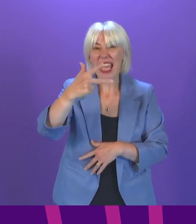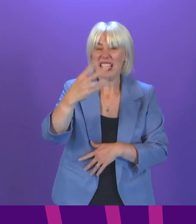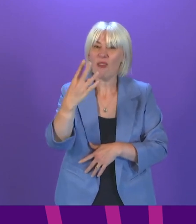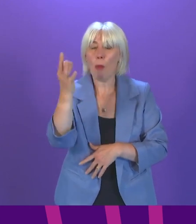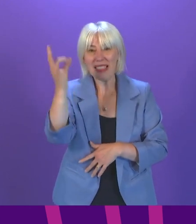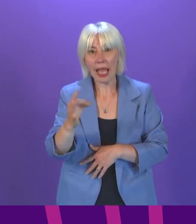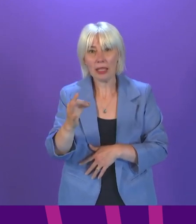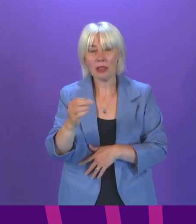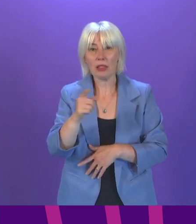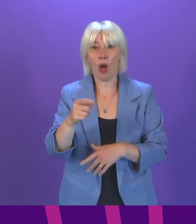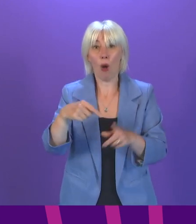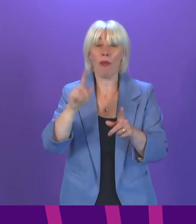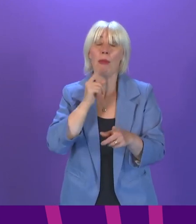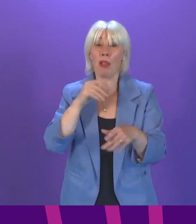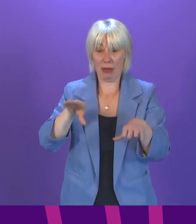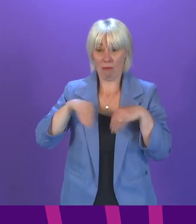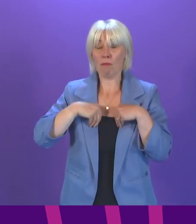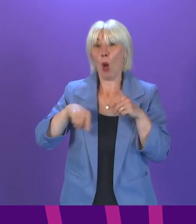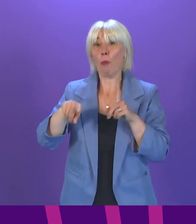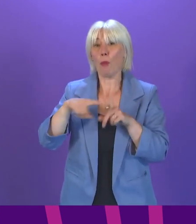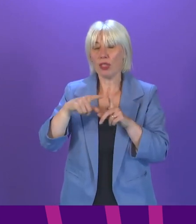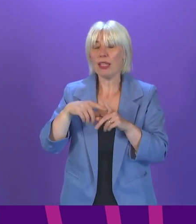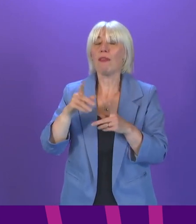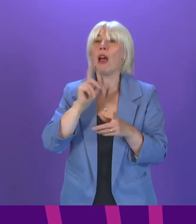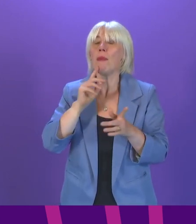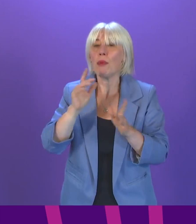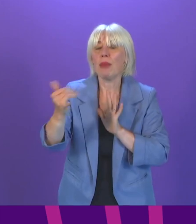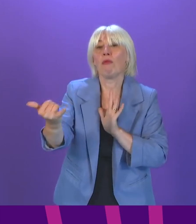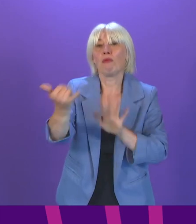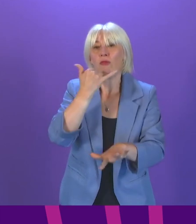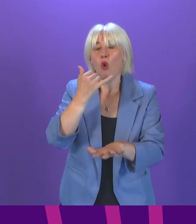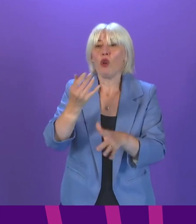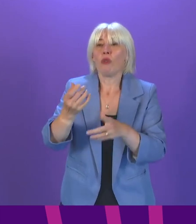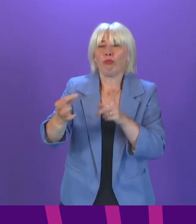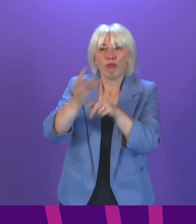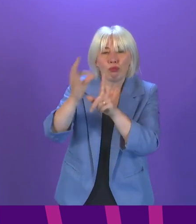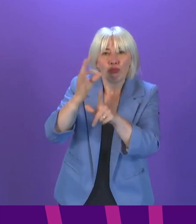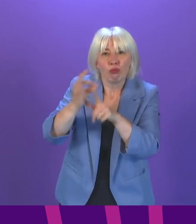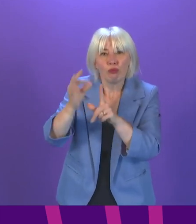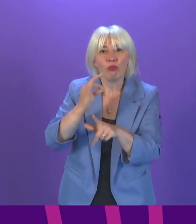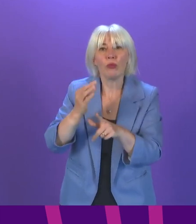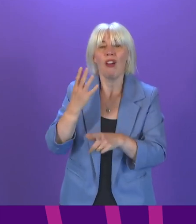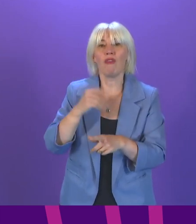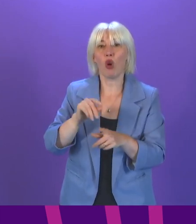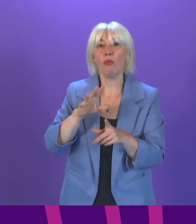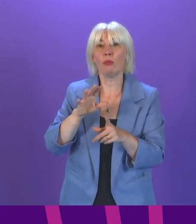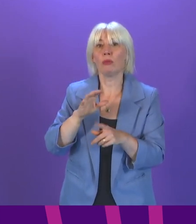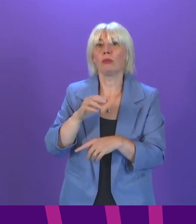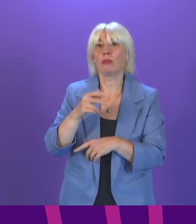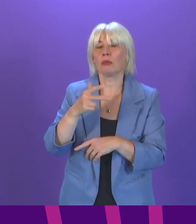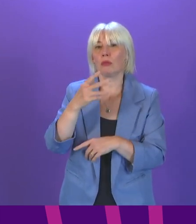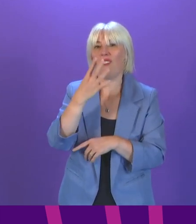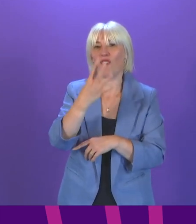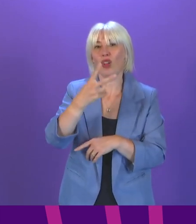cent of positive cases have been interviewed, within 48 hours of them being in the case